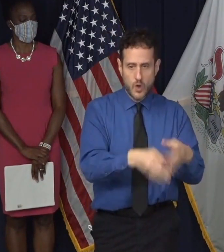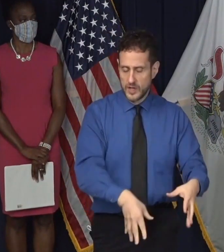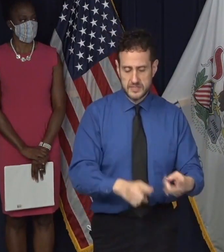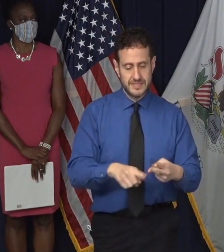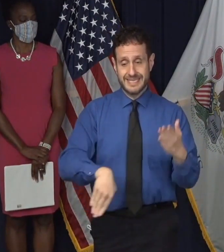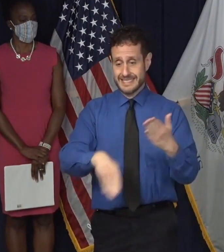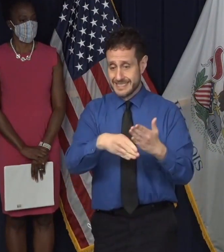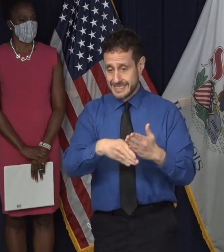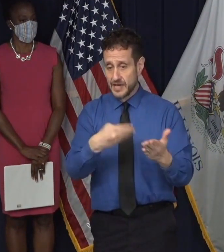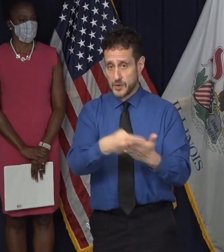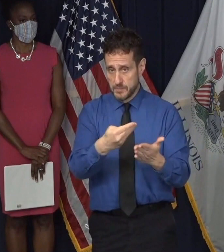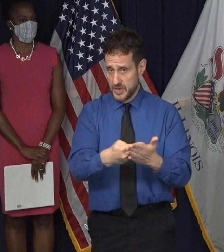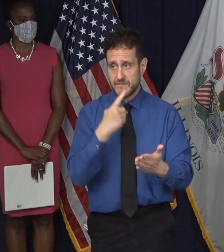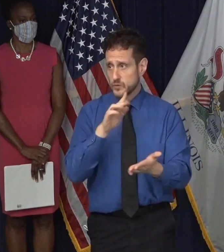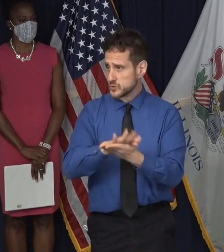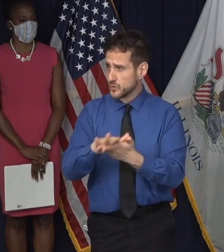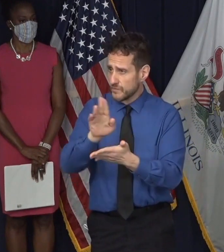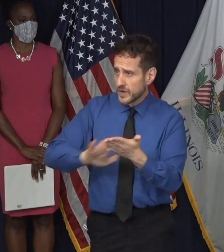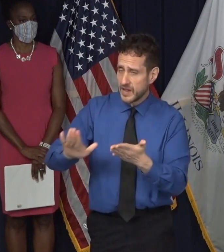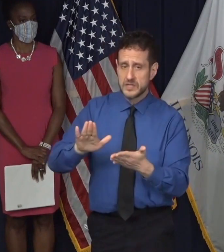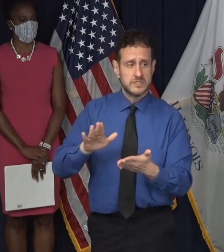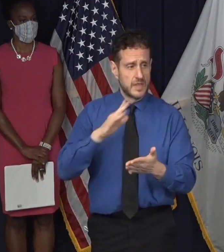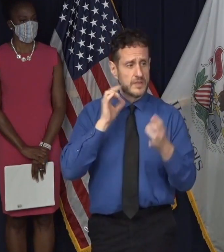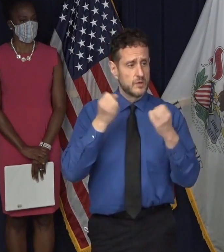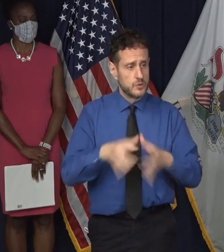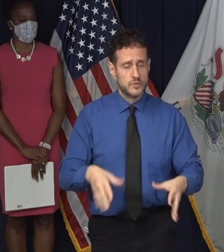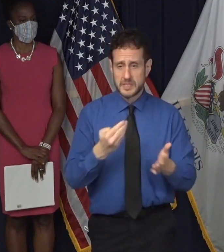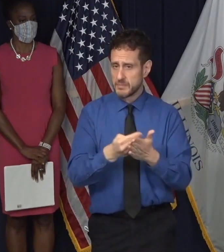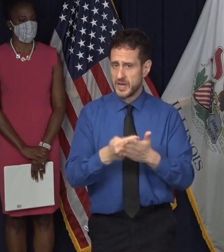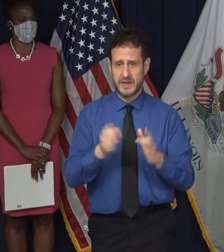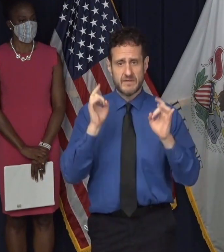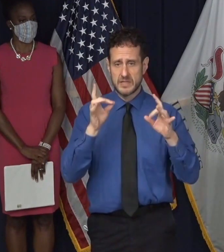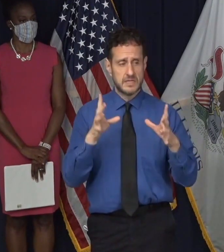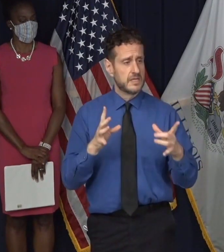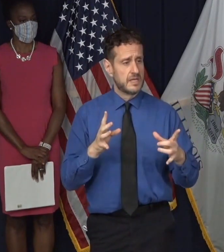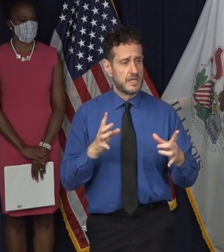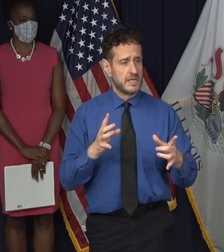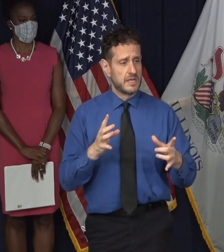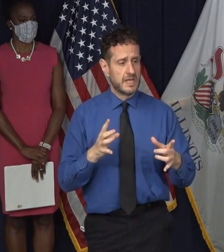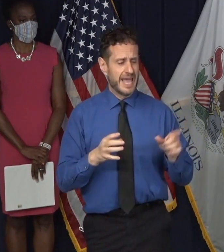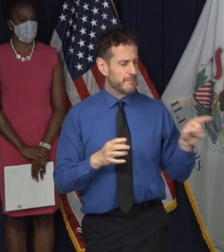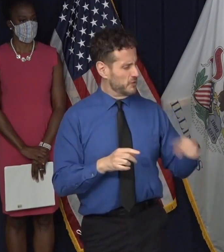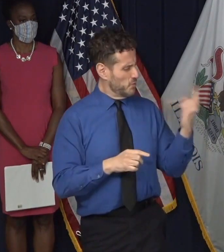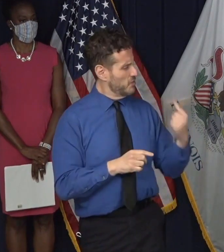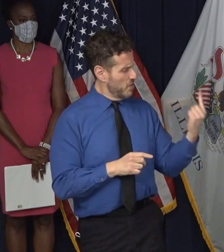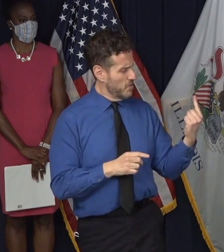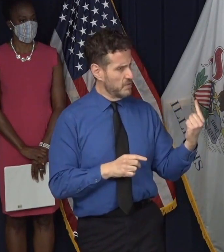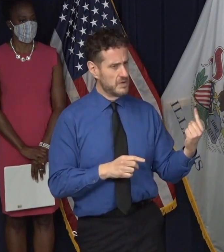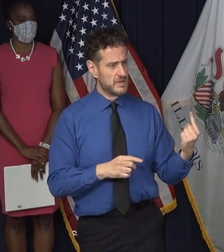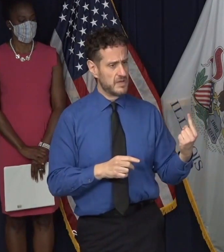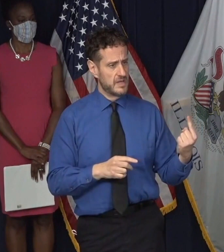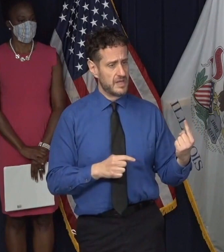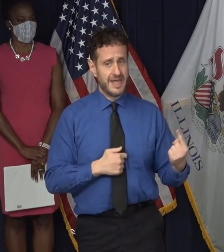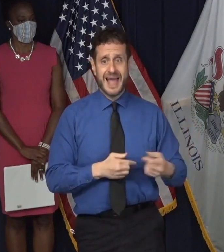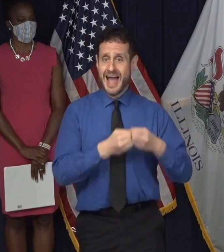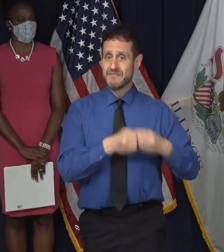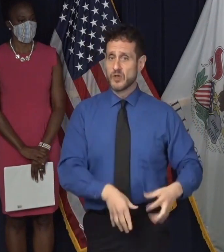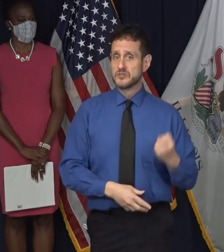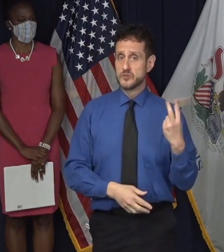know, and it's, it's devastating. No, I'm not.